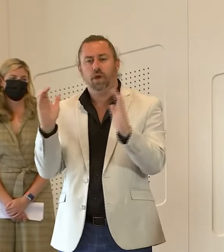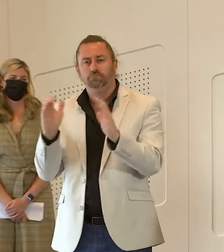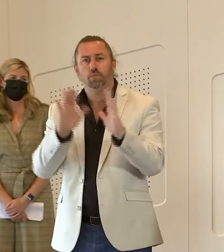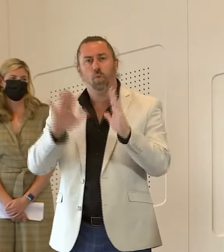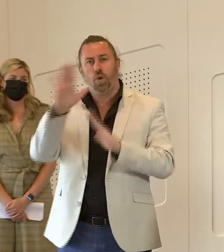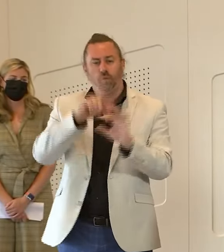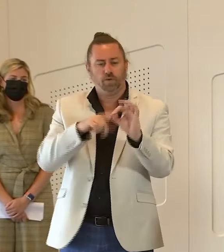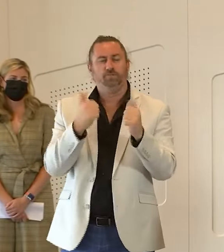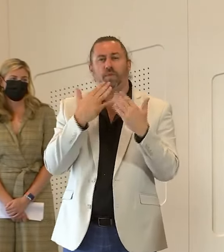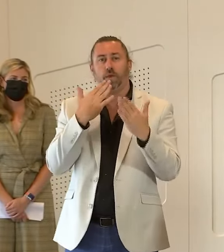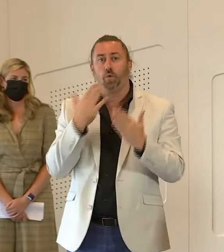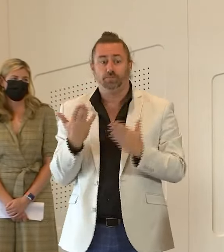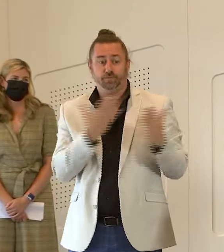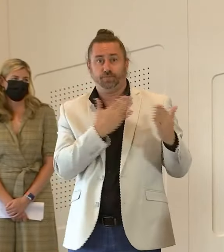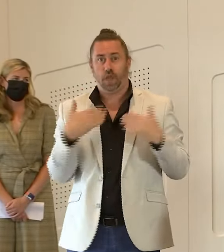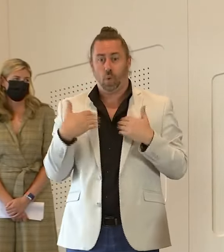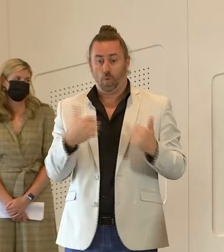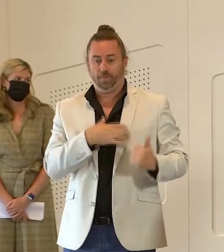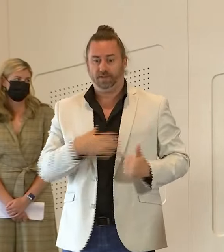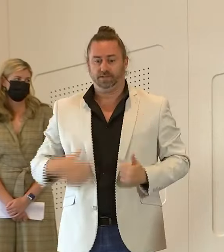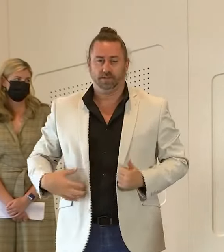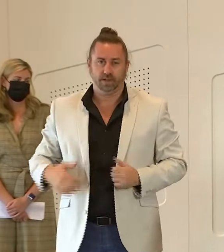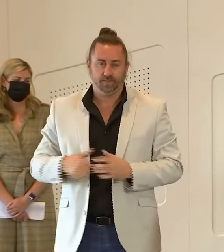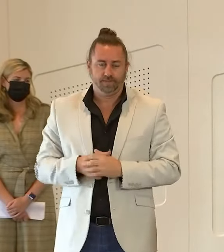Thank you very much. I'll hand over to the Minister.